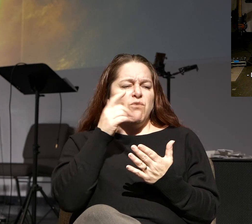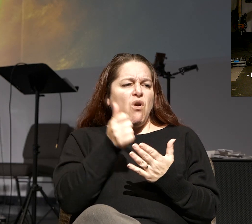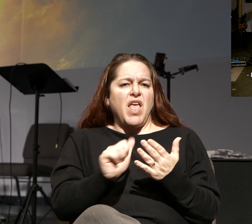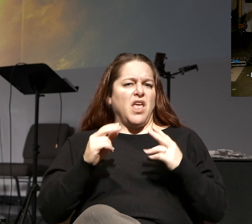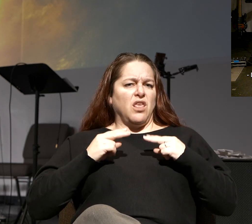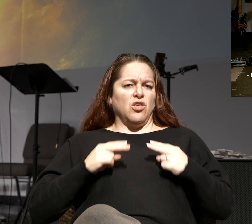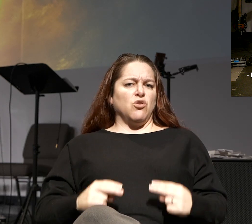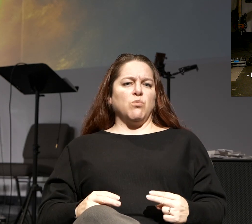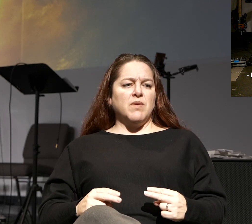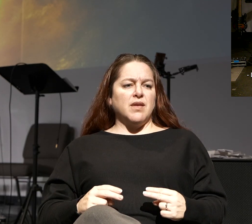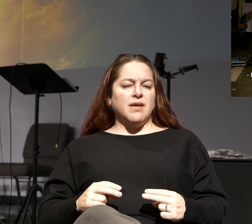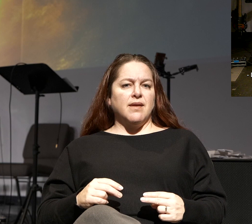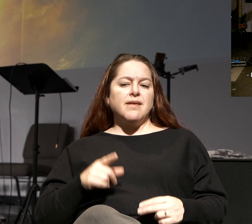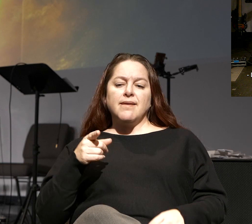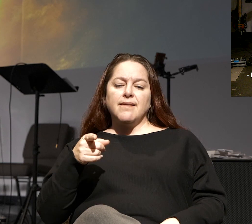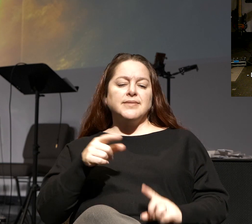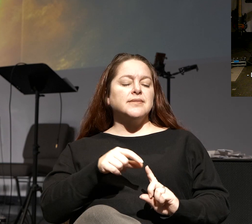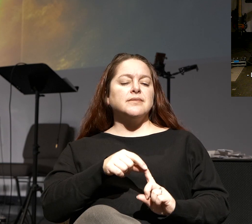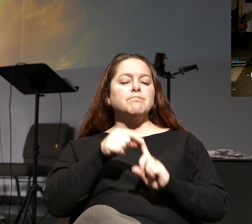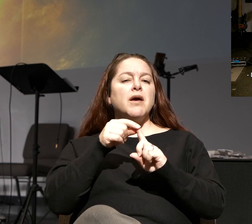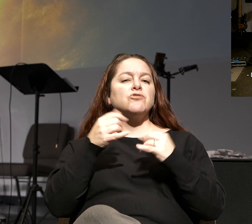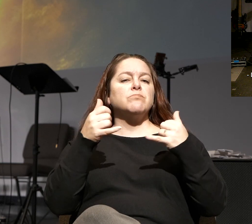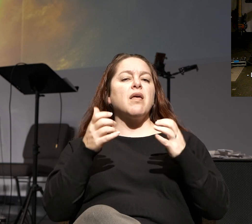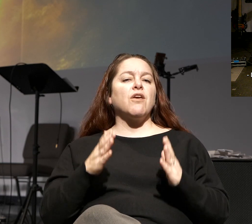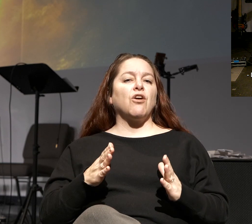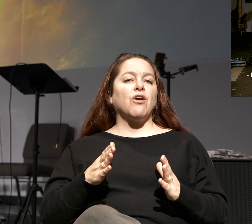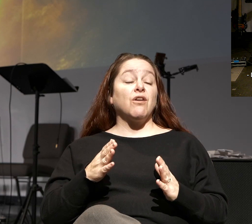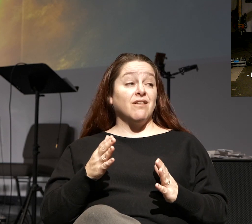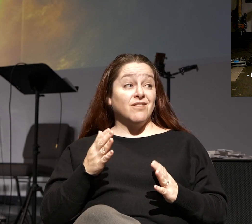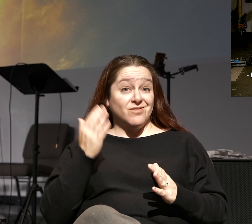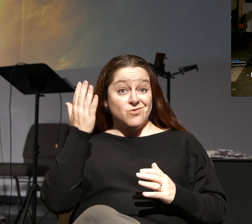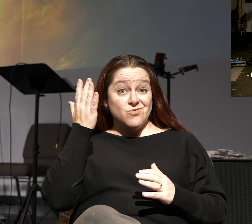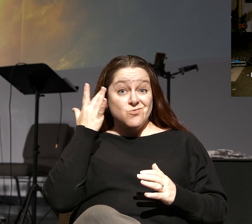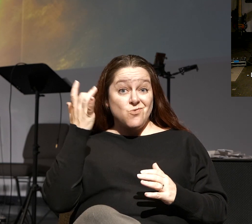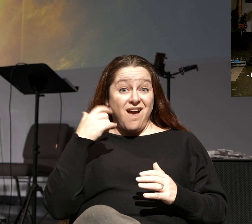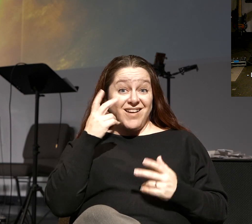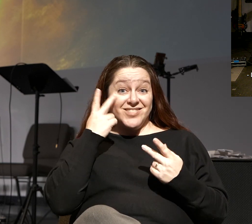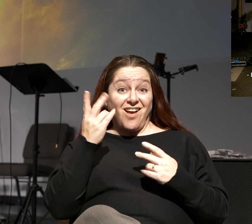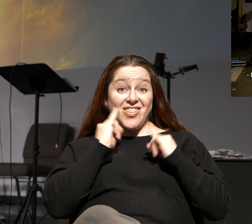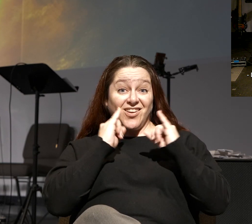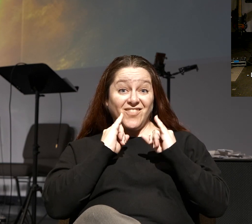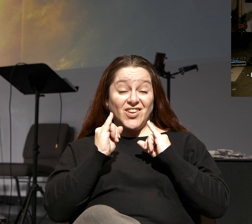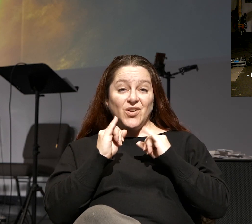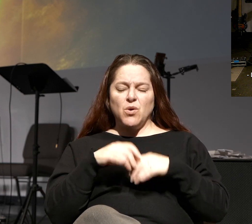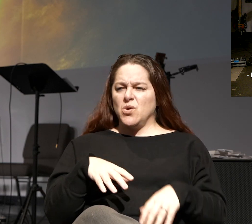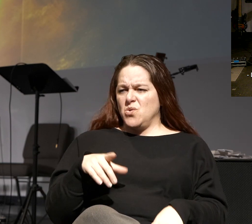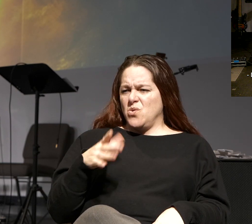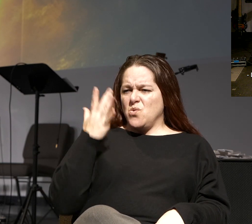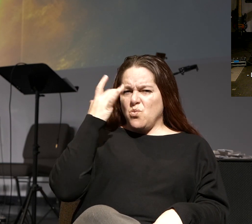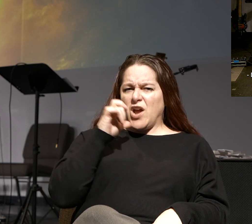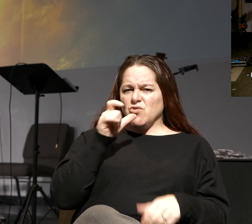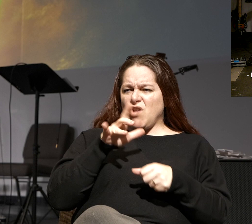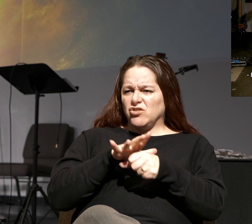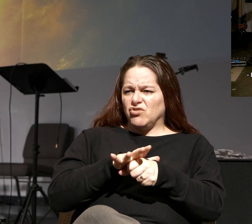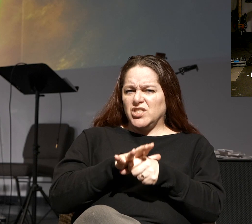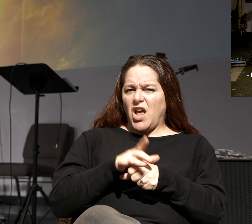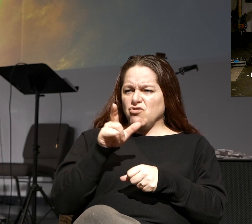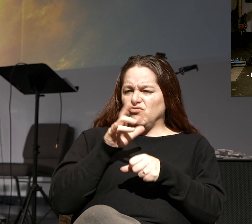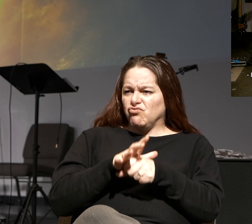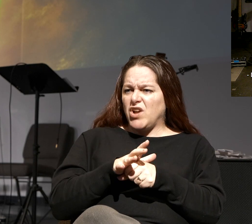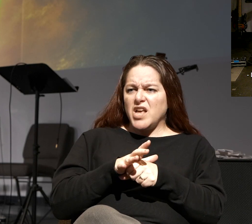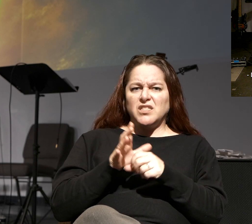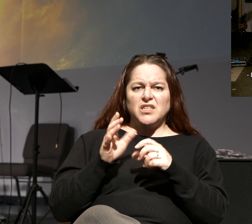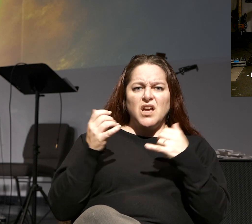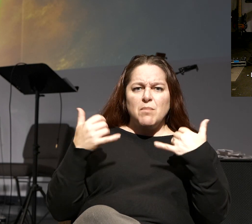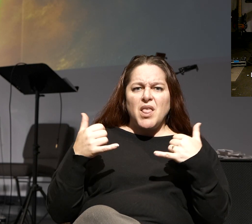human. He's a special player. Anybody know why? I saw an interview this last week, and they were going, why are you not stressed out? Are you stressed out about